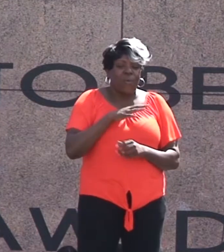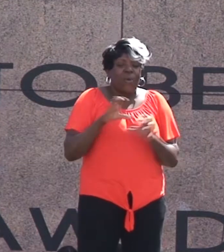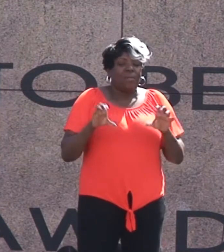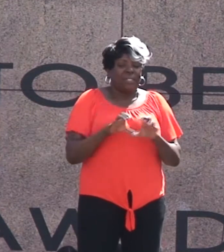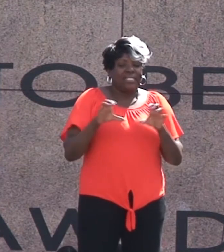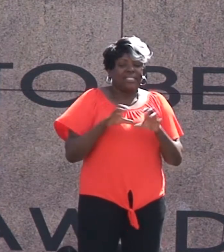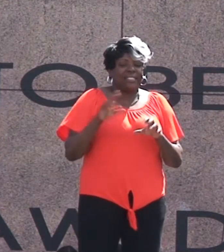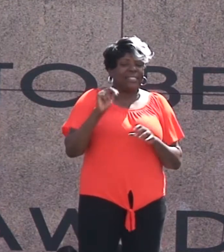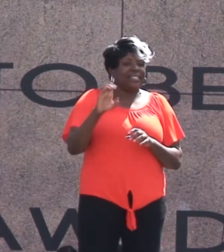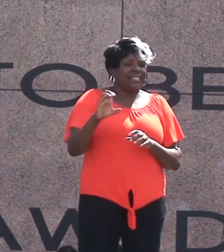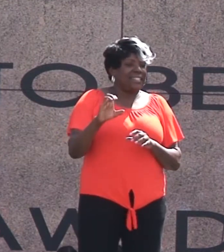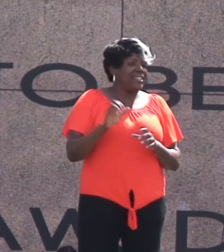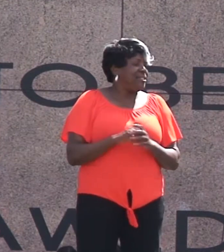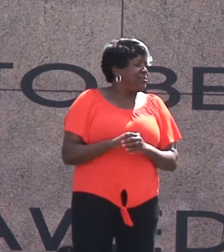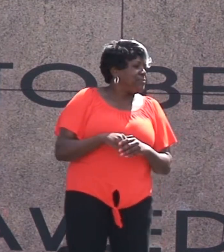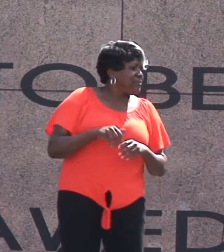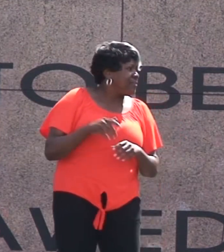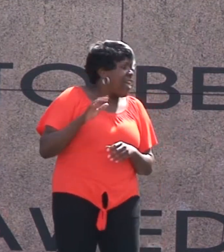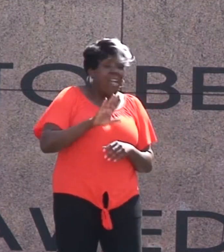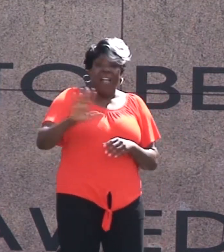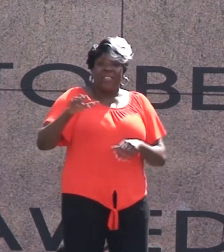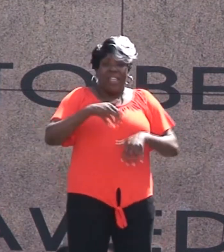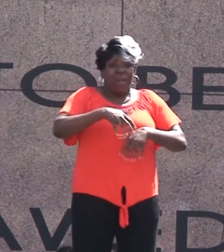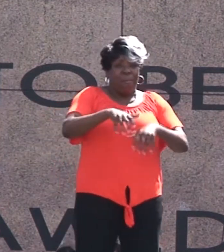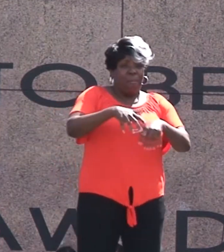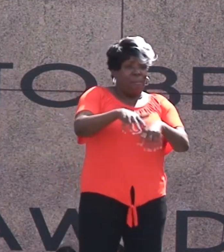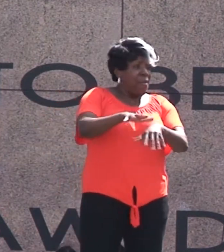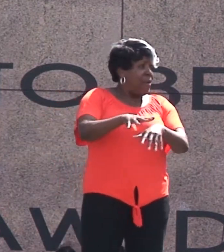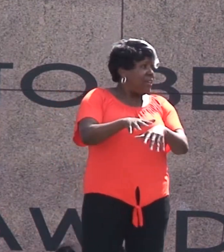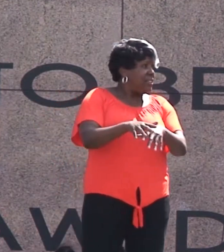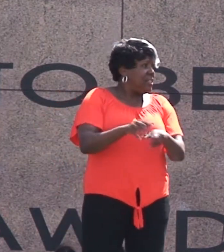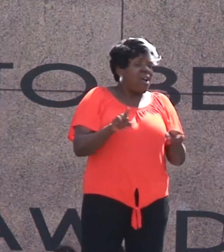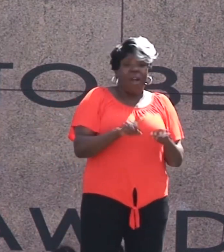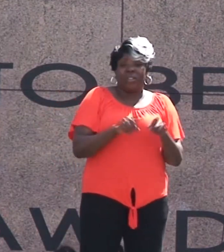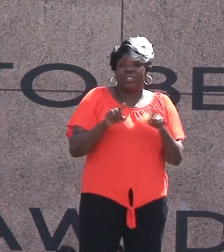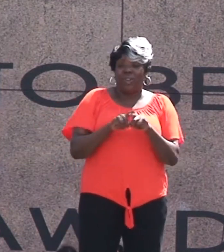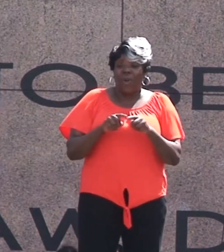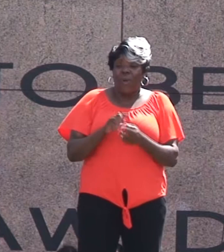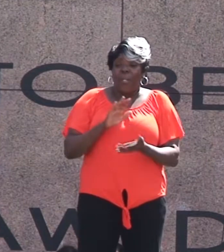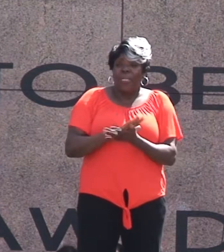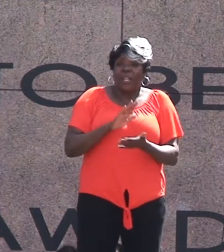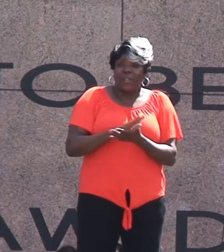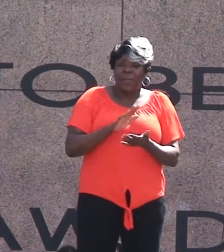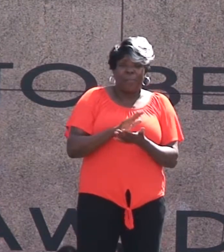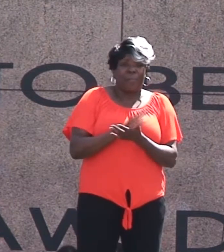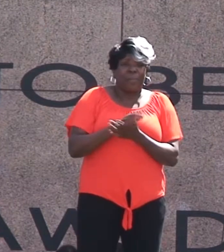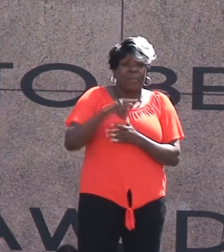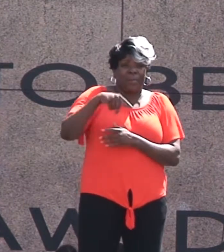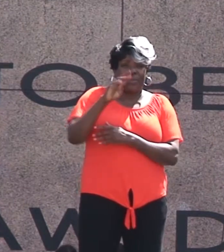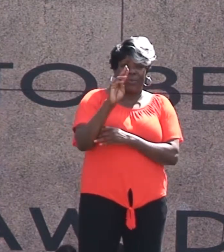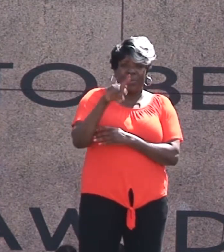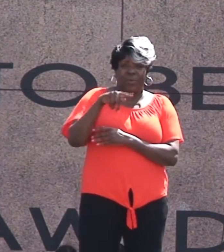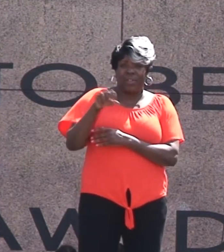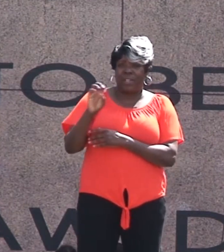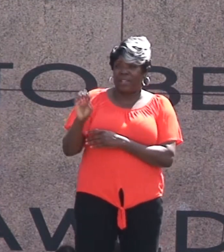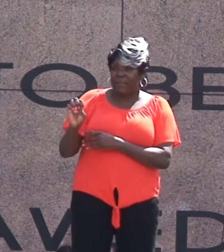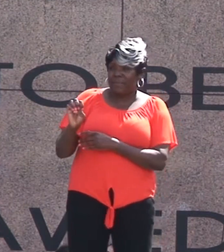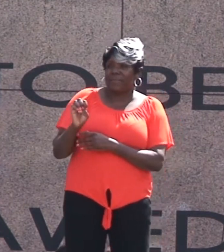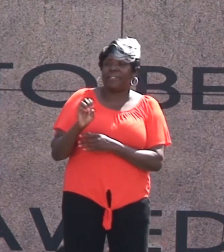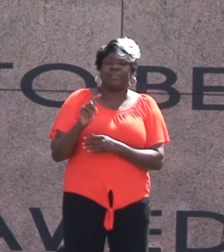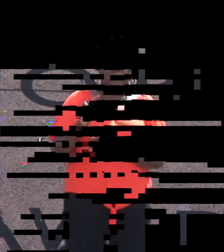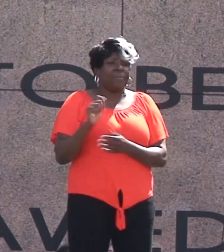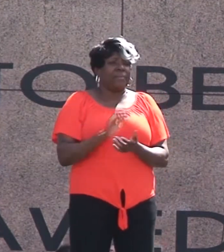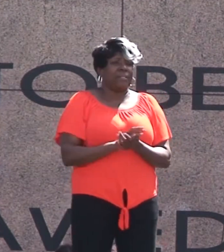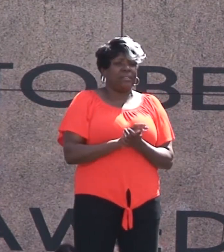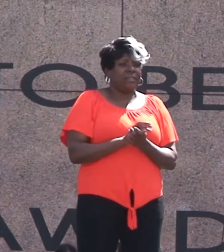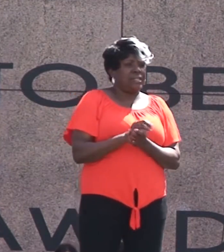Oh thank you very much And I want to mention again The Paper Hand Puppet Intervention That was here earlier And the Oakwood Second Line Band And